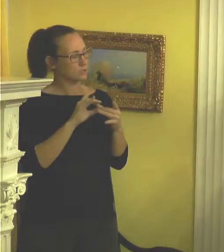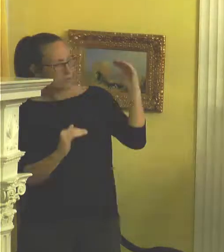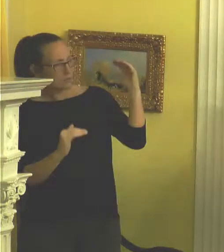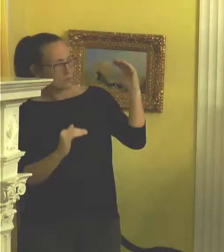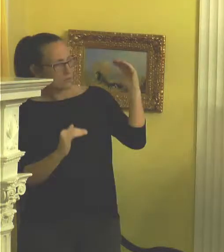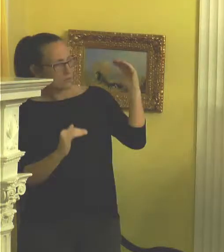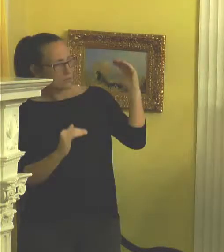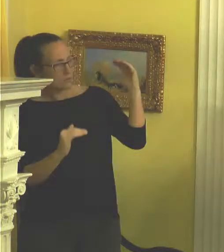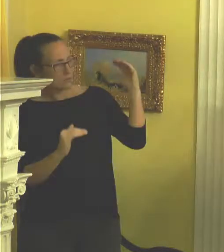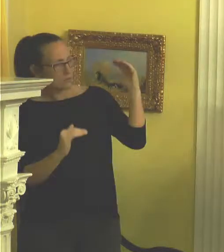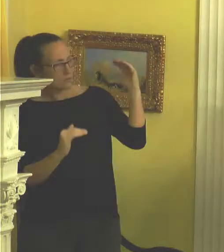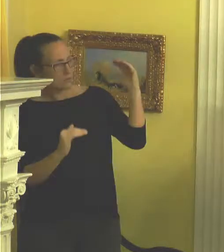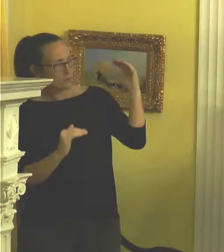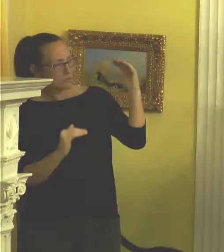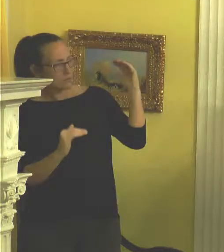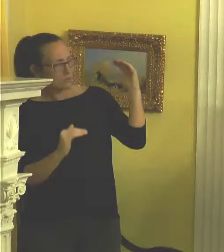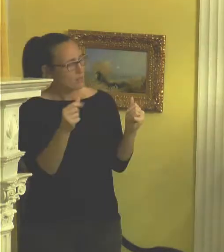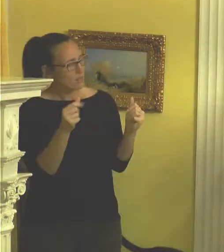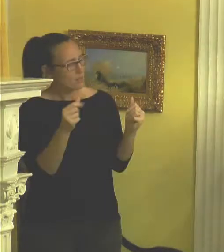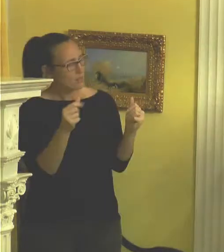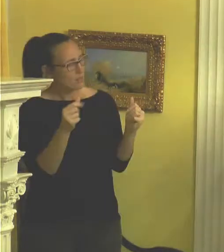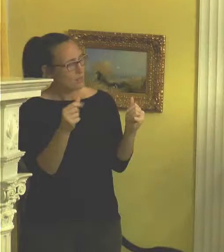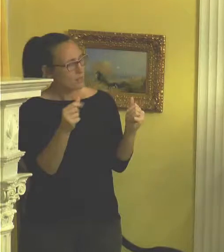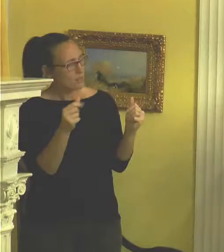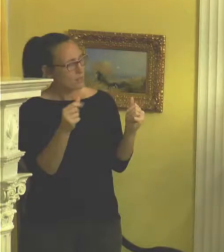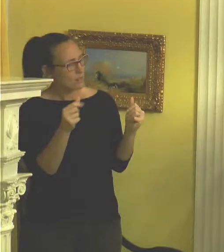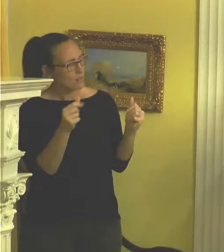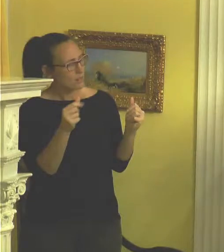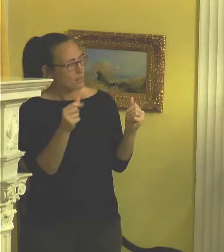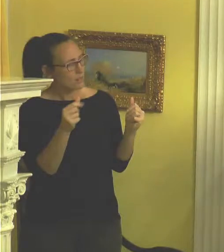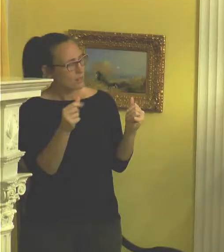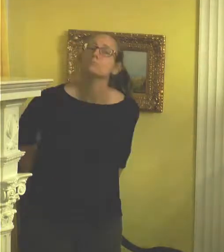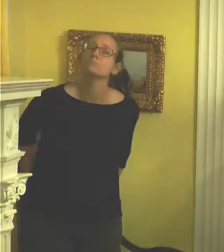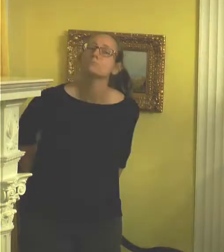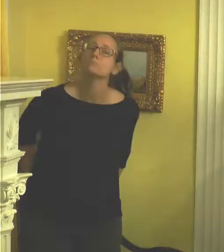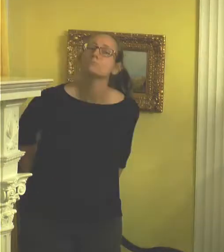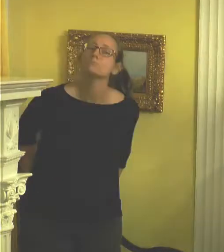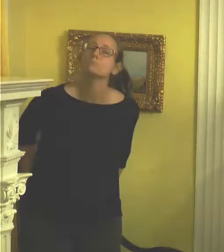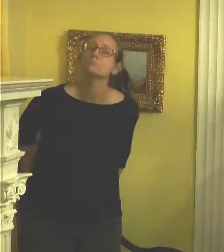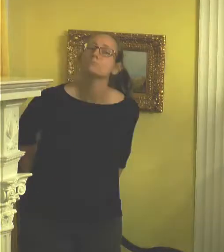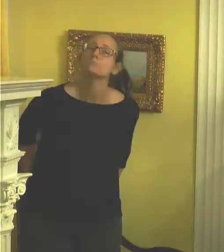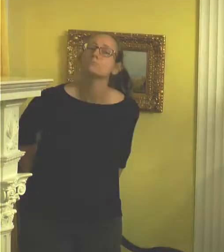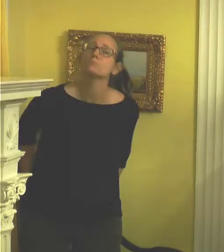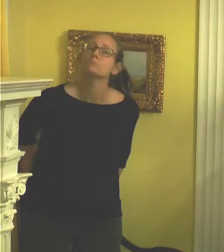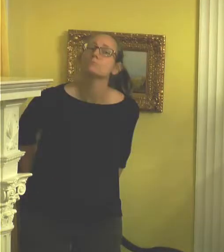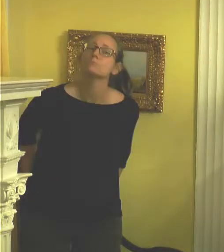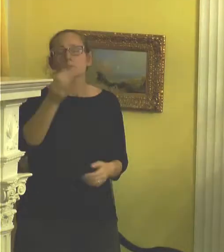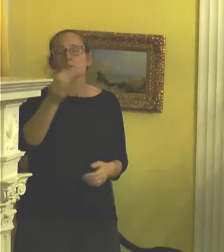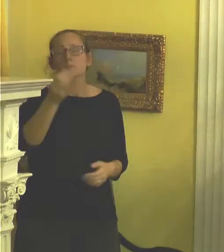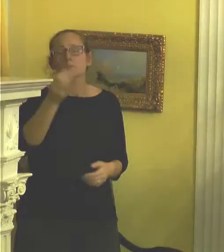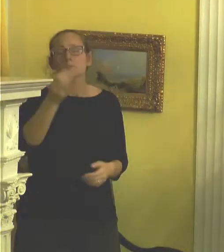dispel those typical notions. It is the idea that